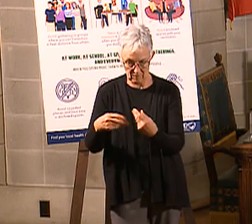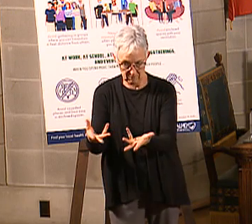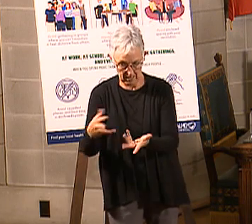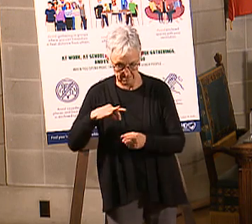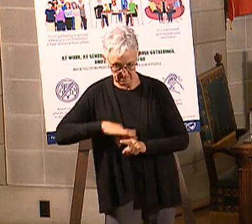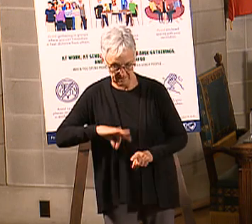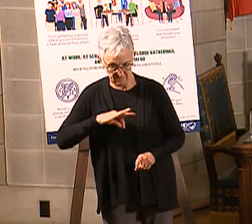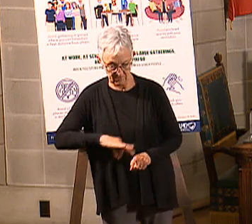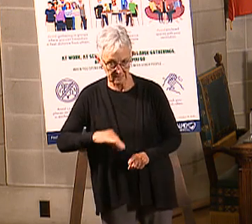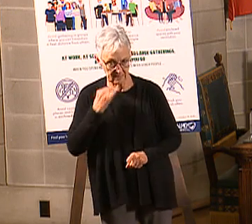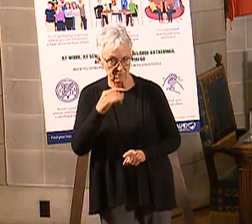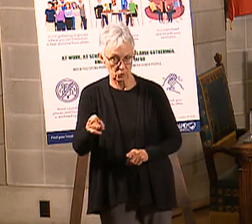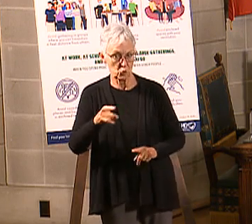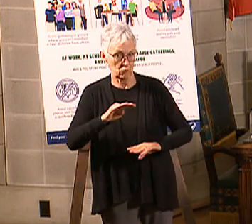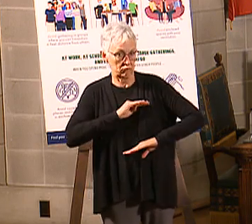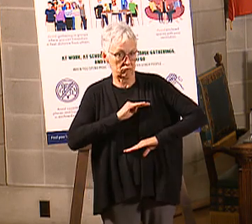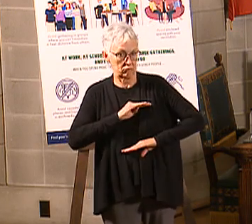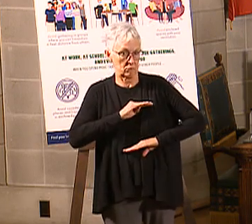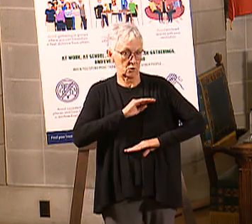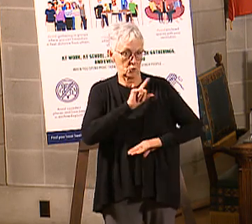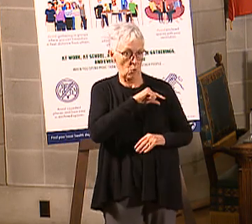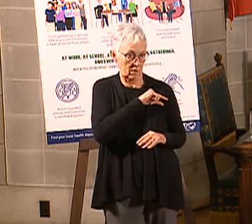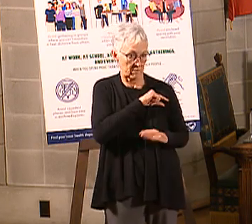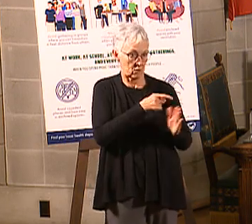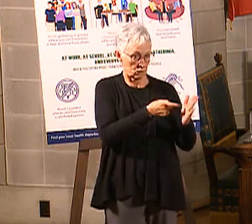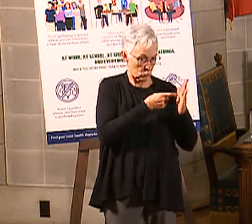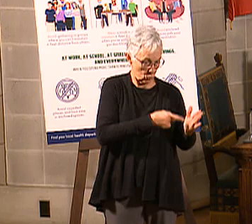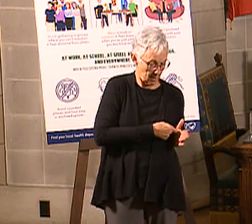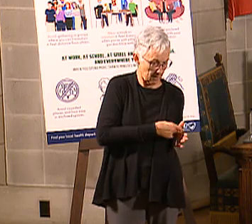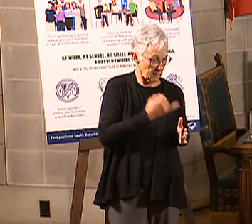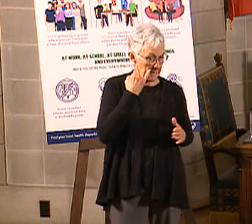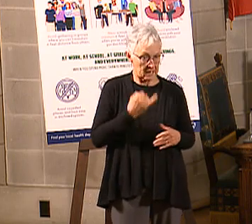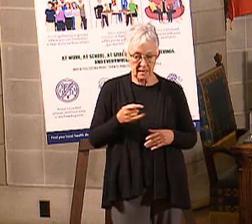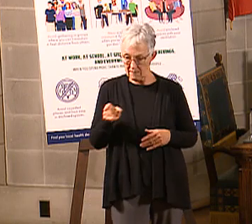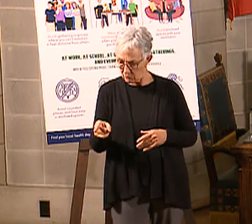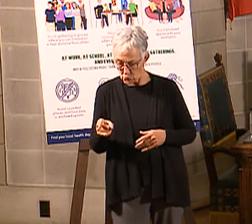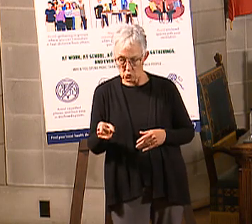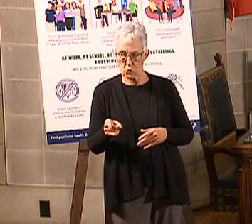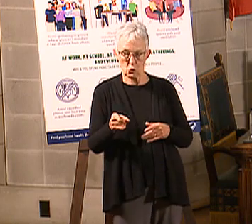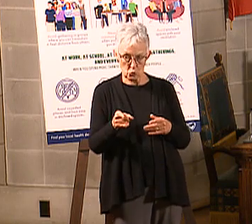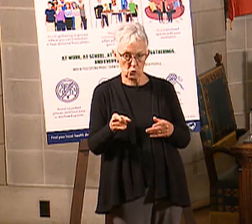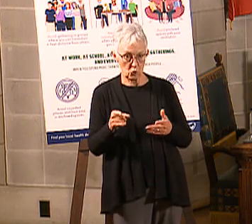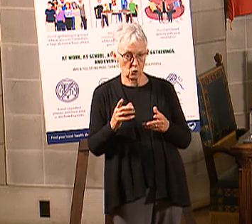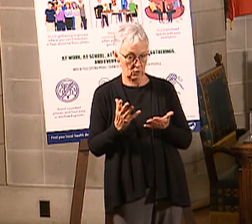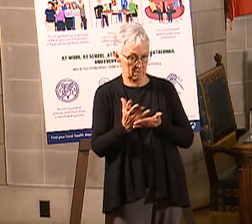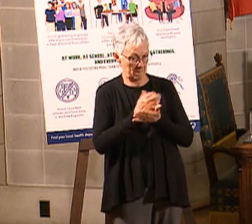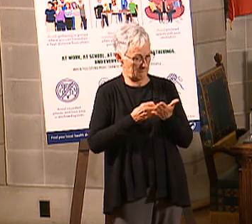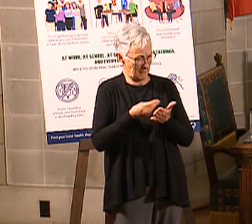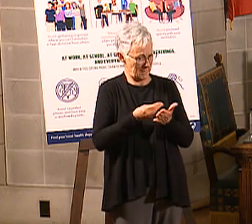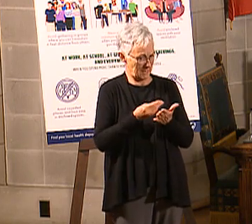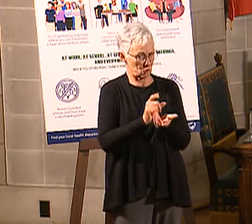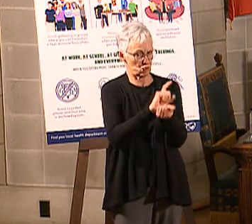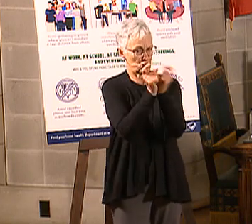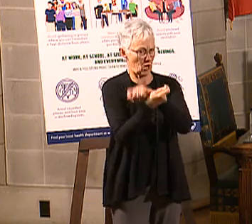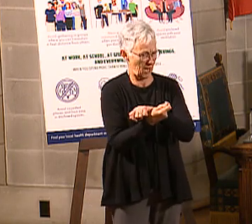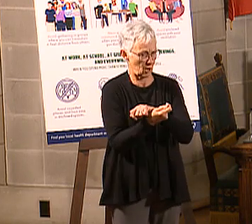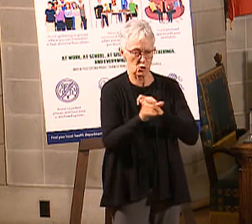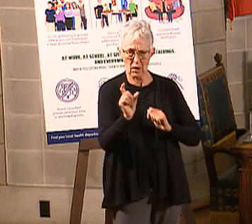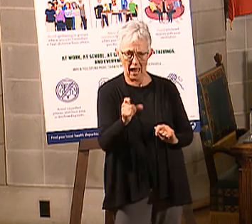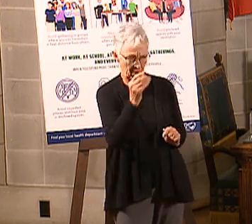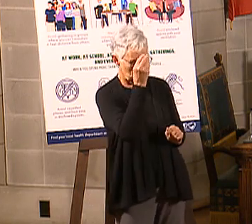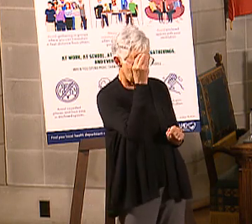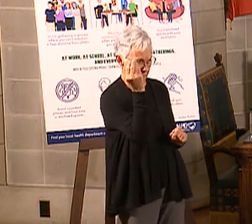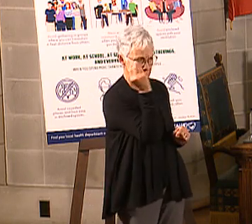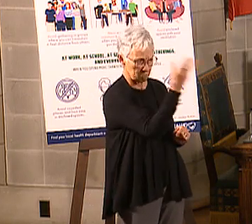qualifications to receive them. But if they don't meet them, we're asking them to work with us to let us know that so that